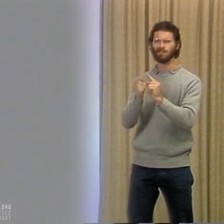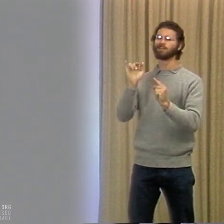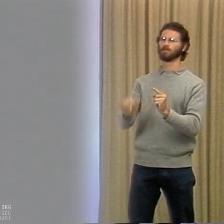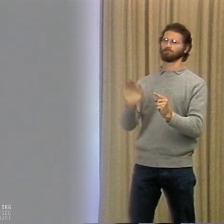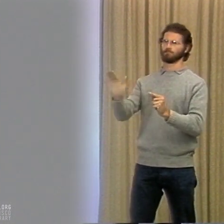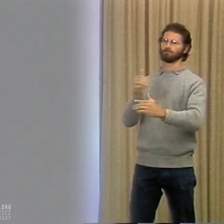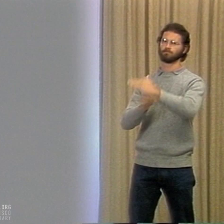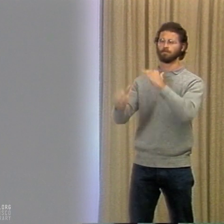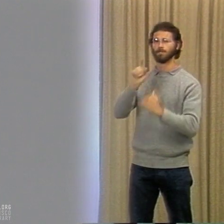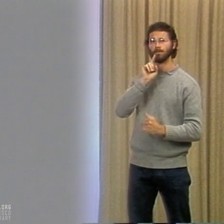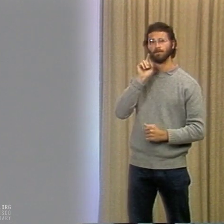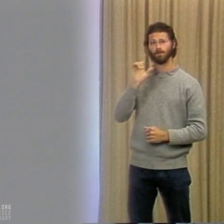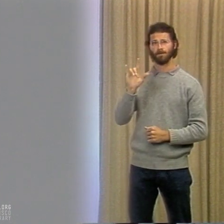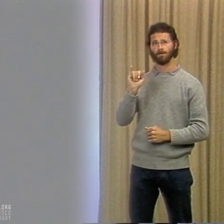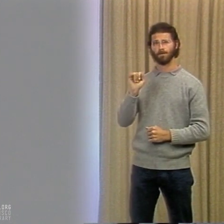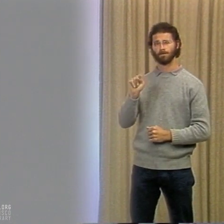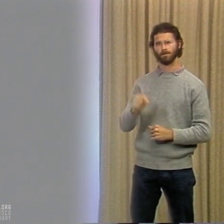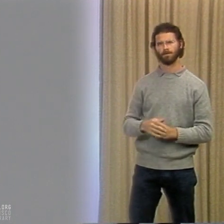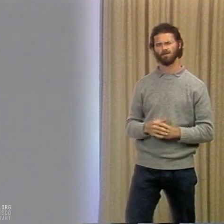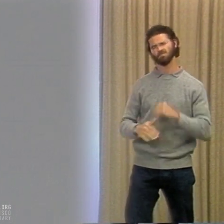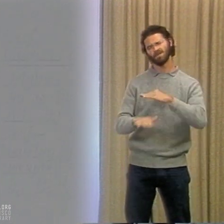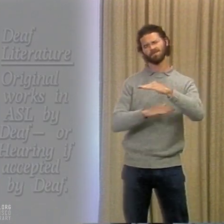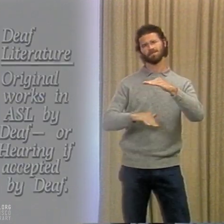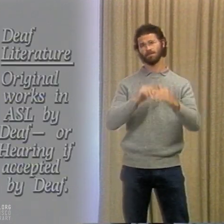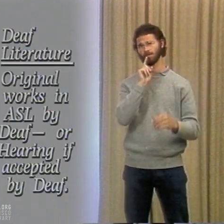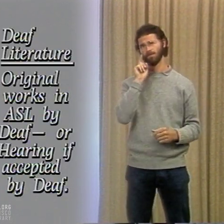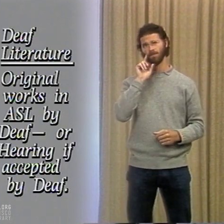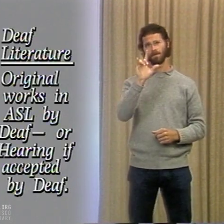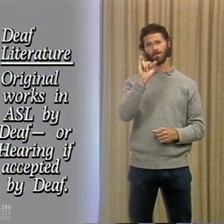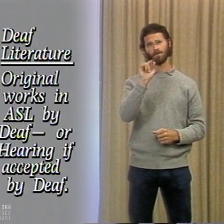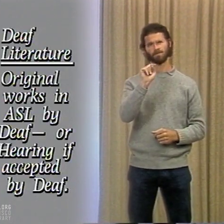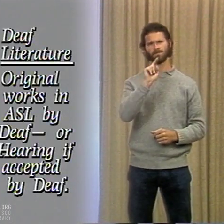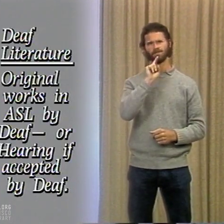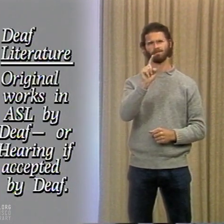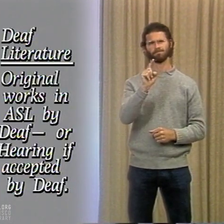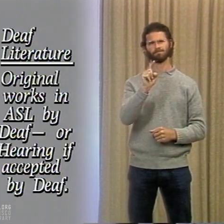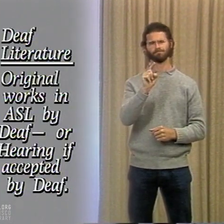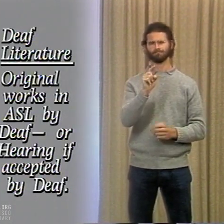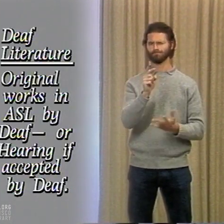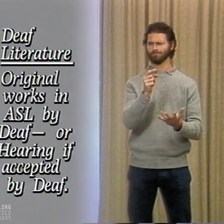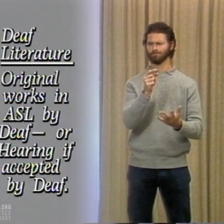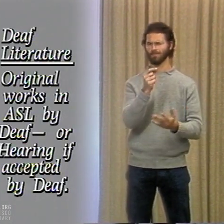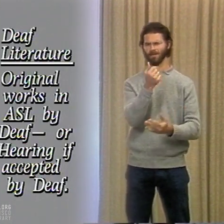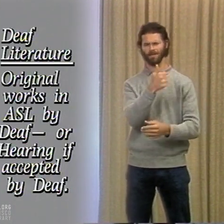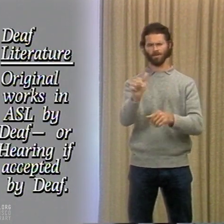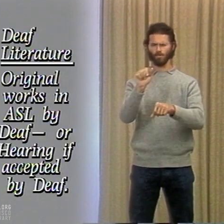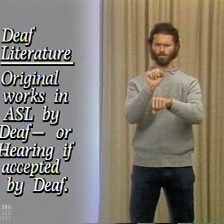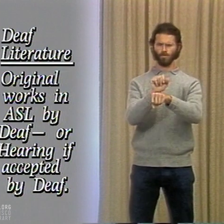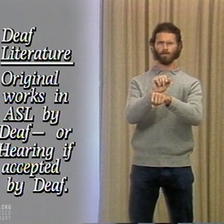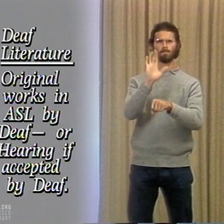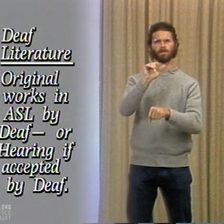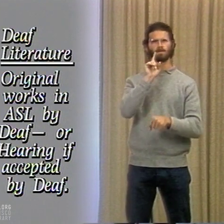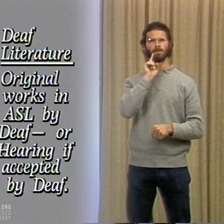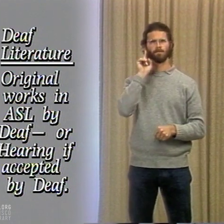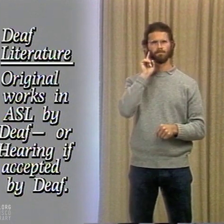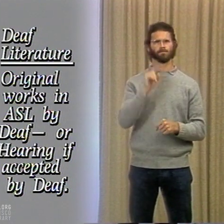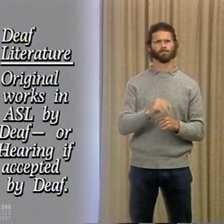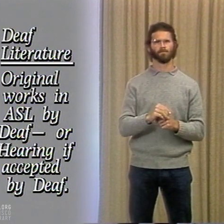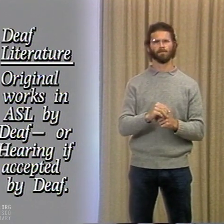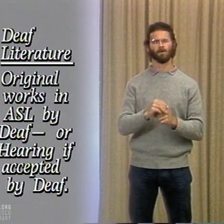as the one we've just seen should be considered as a category separate from deaf literature. We must also clarify